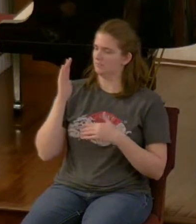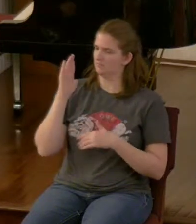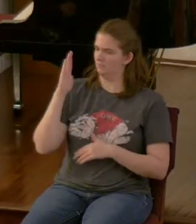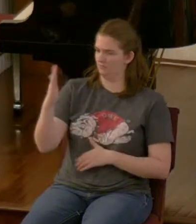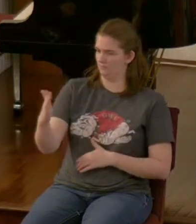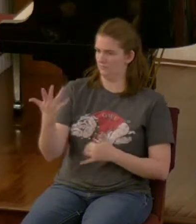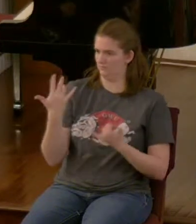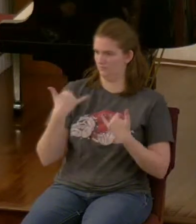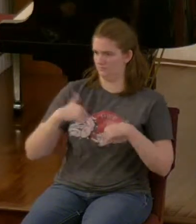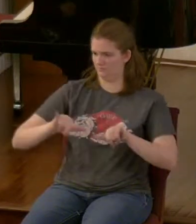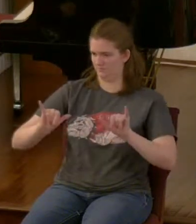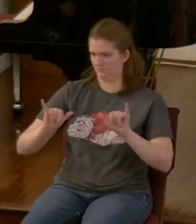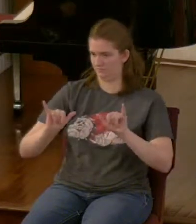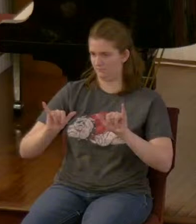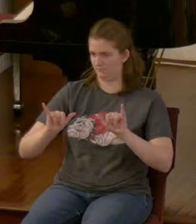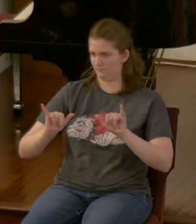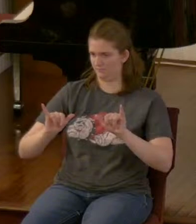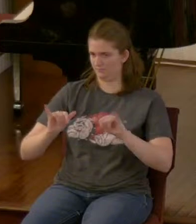property